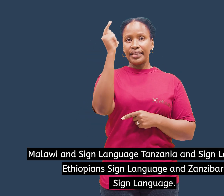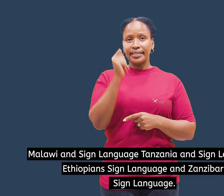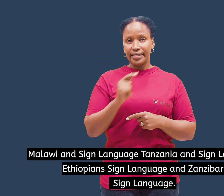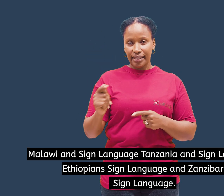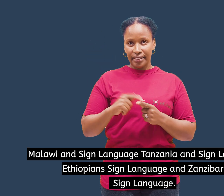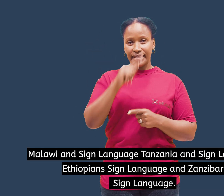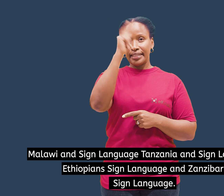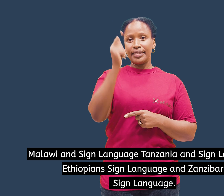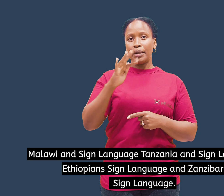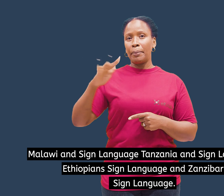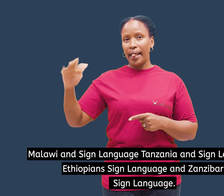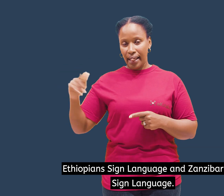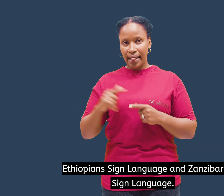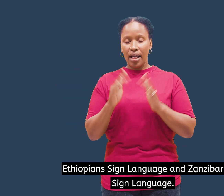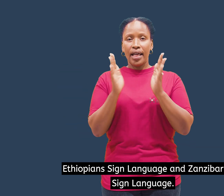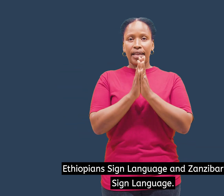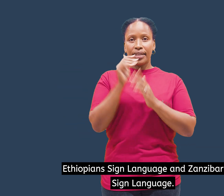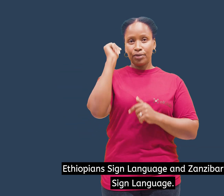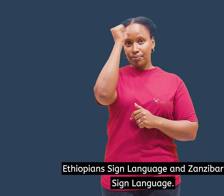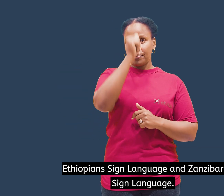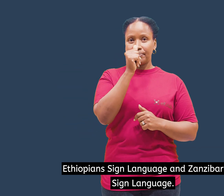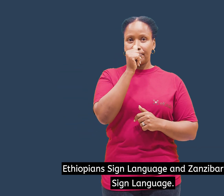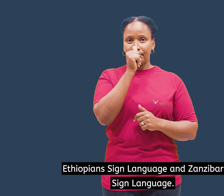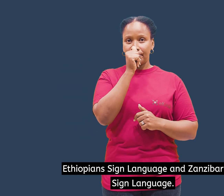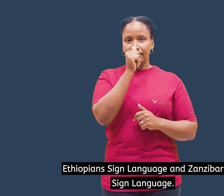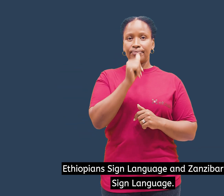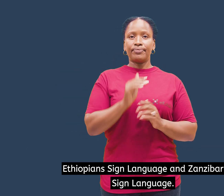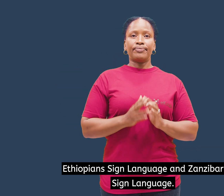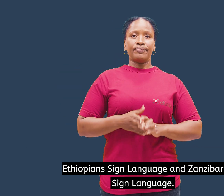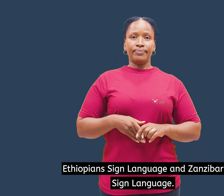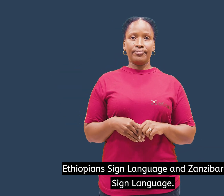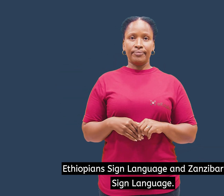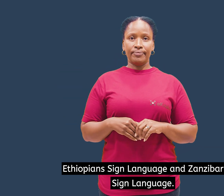Tanzanian Sign Language, Ethiopian Sign Language and Zanzibari Sign Language.